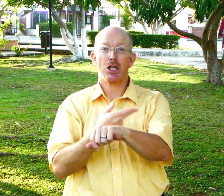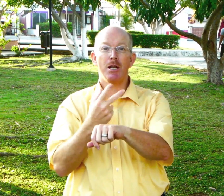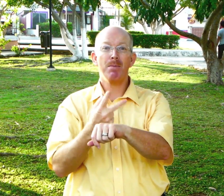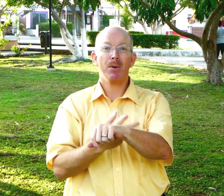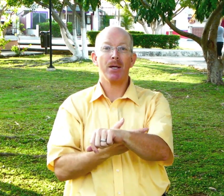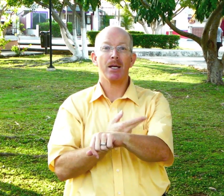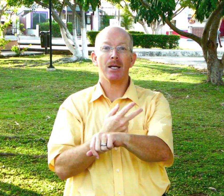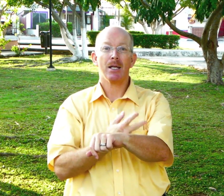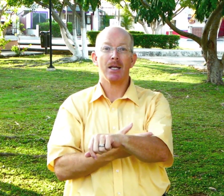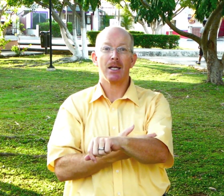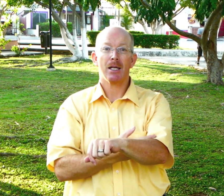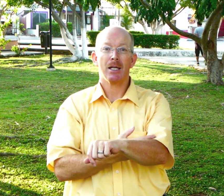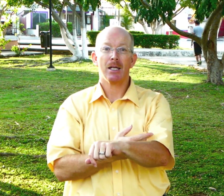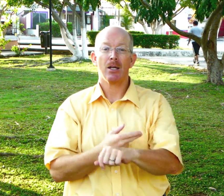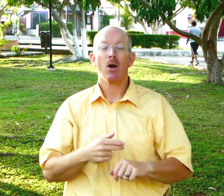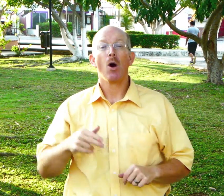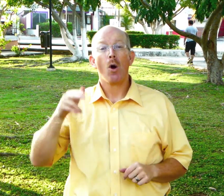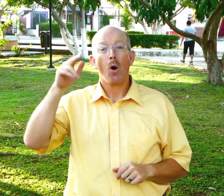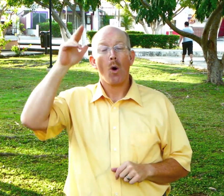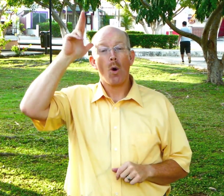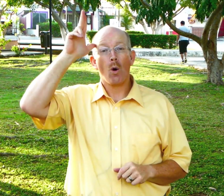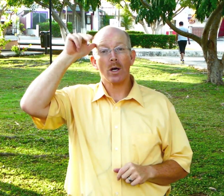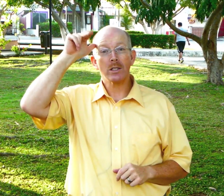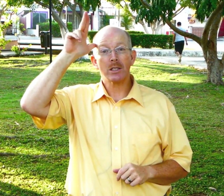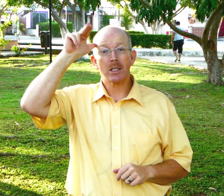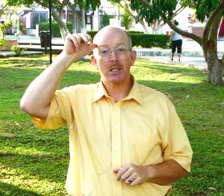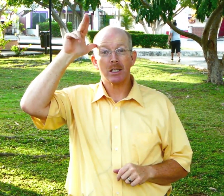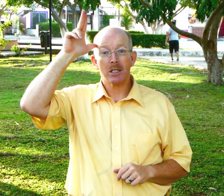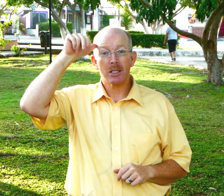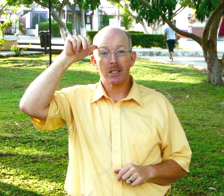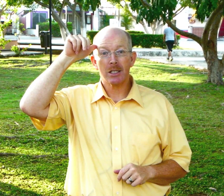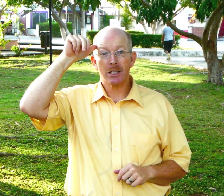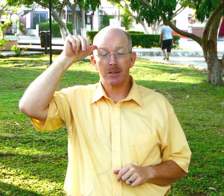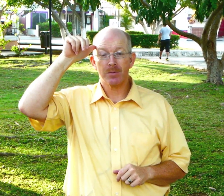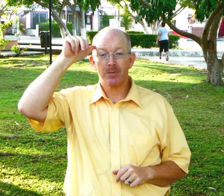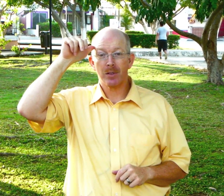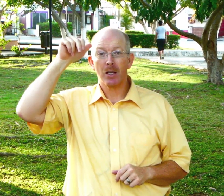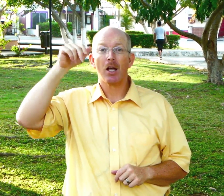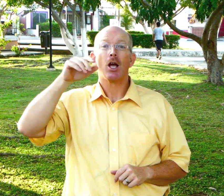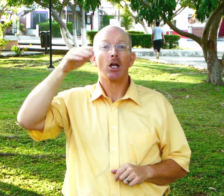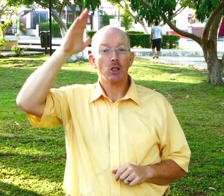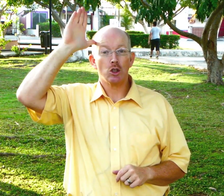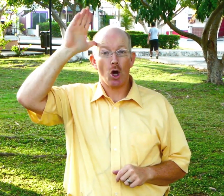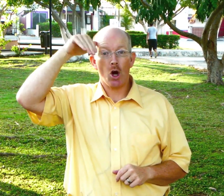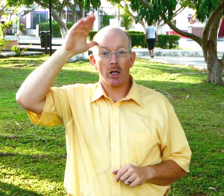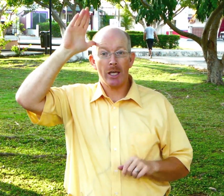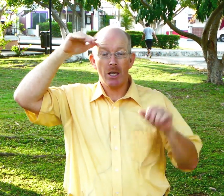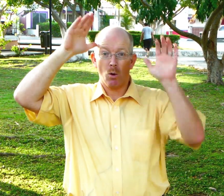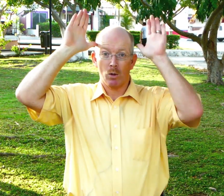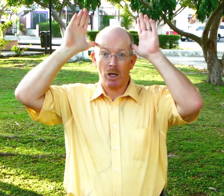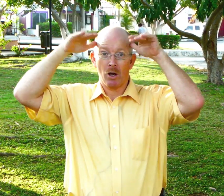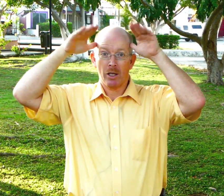sheep horse donkey or donkey